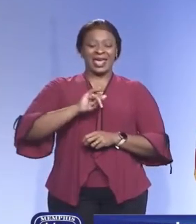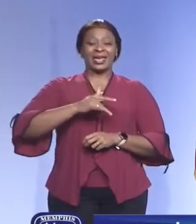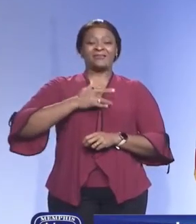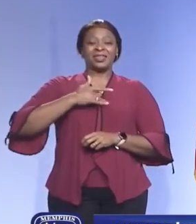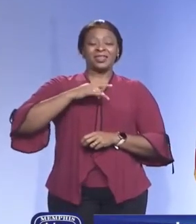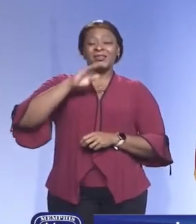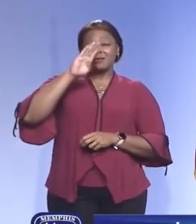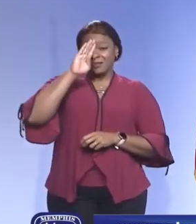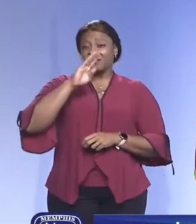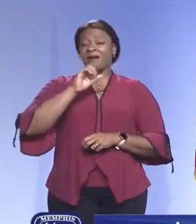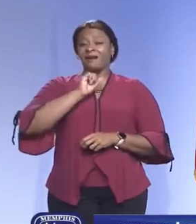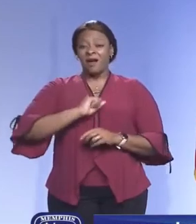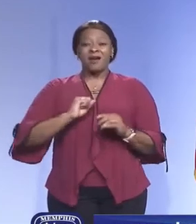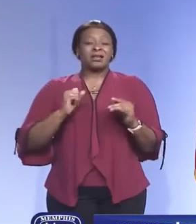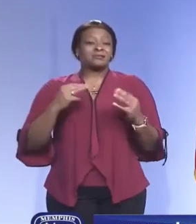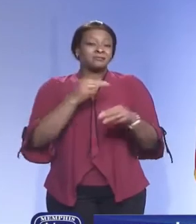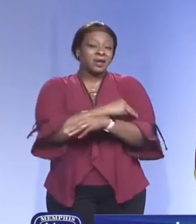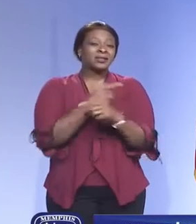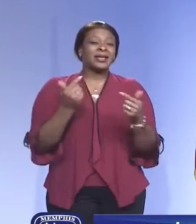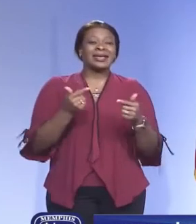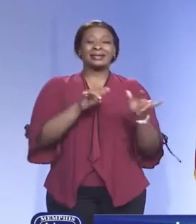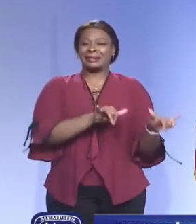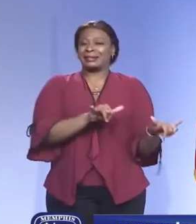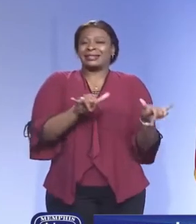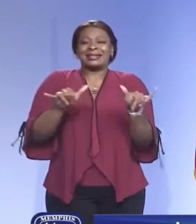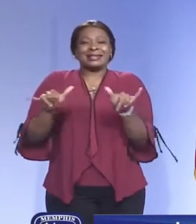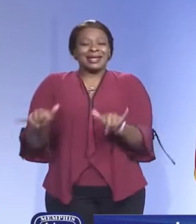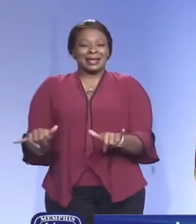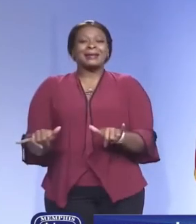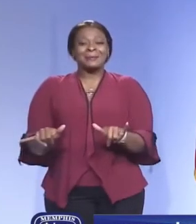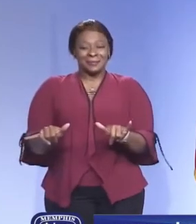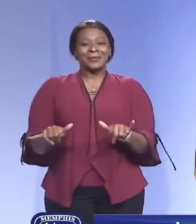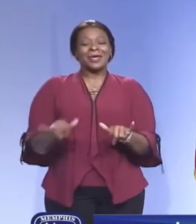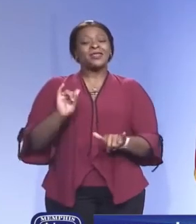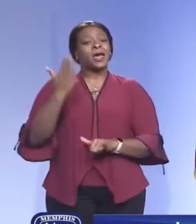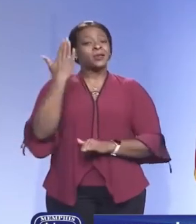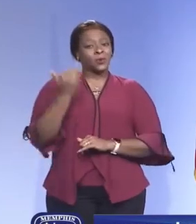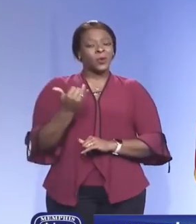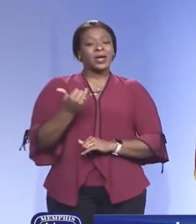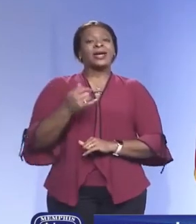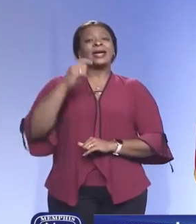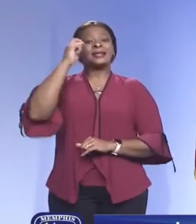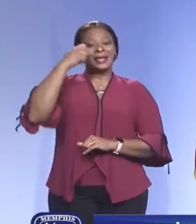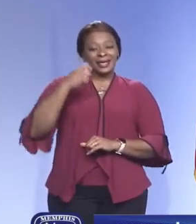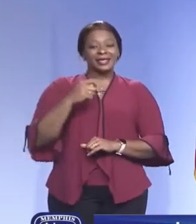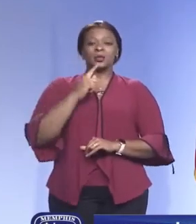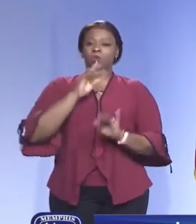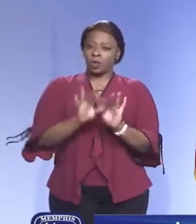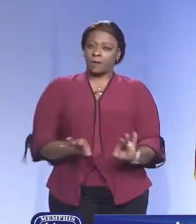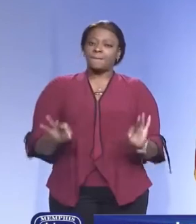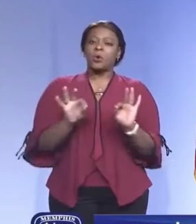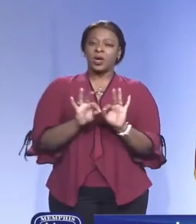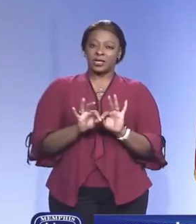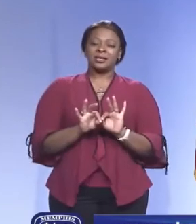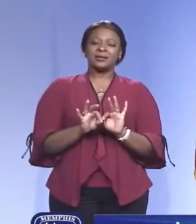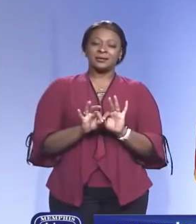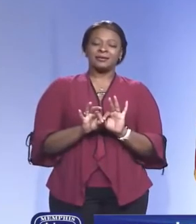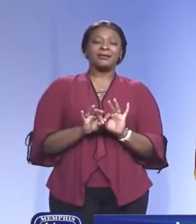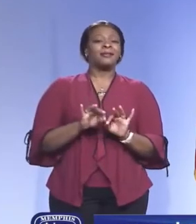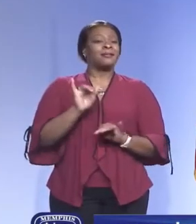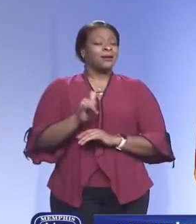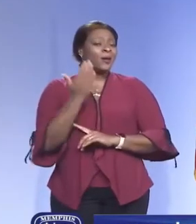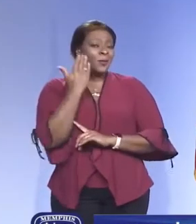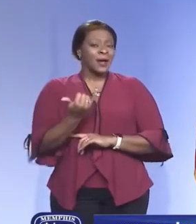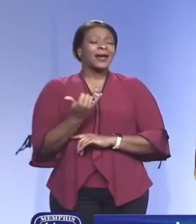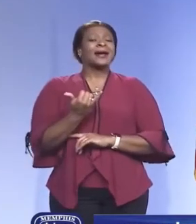COVID-19 and the flu. That is why testing is very important and that is